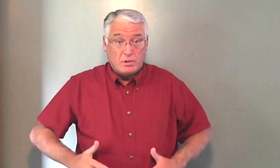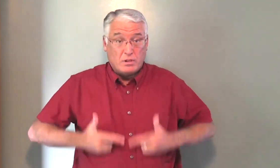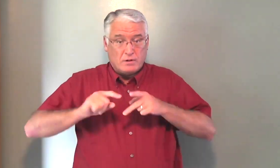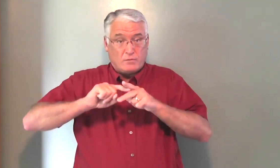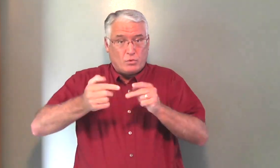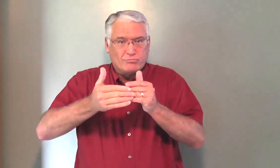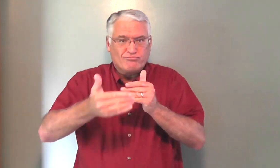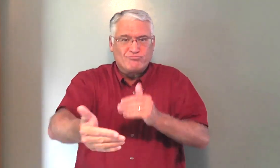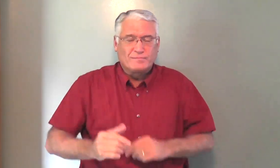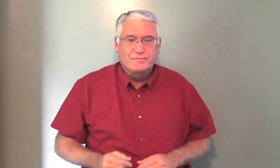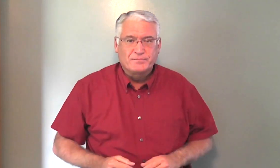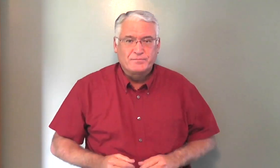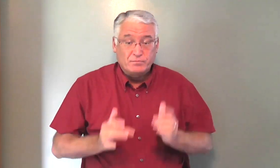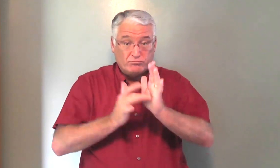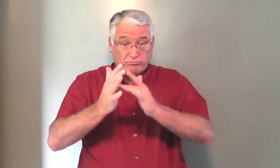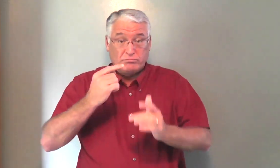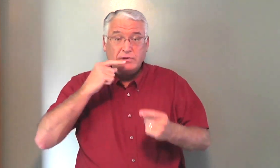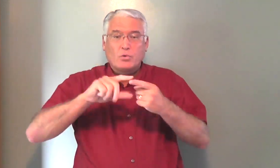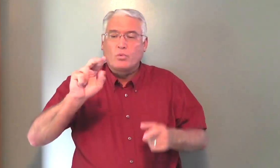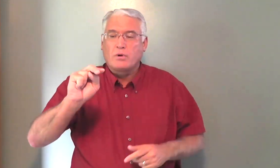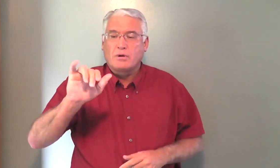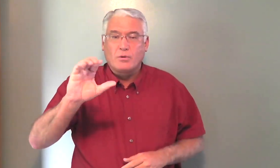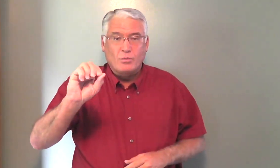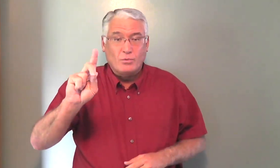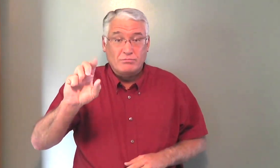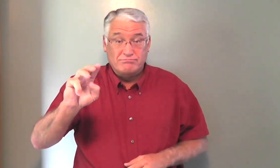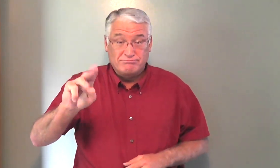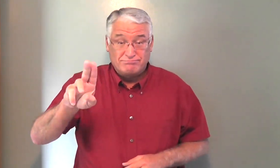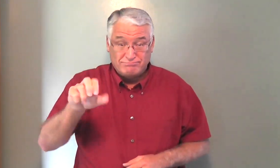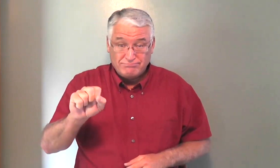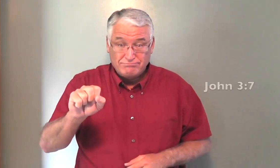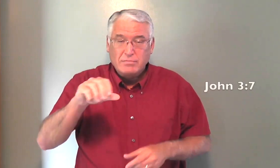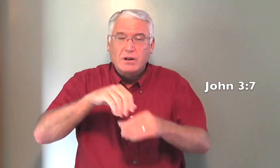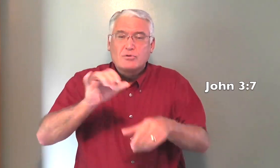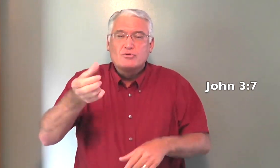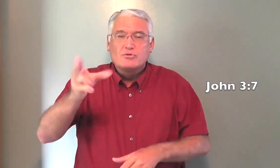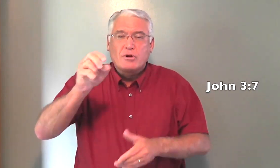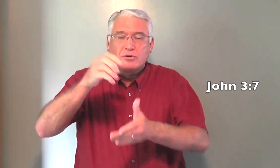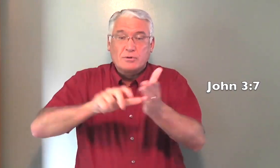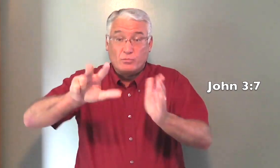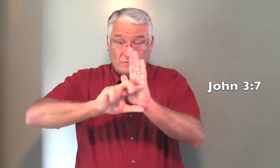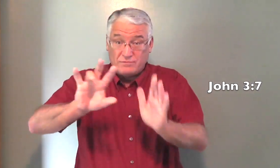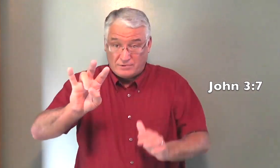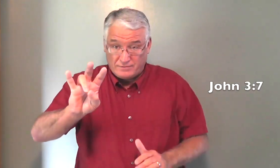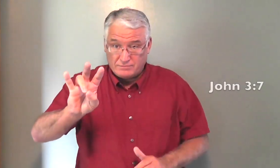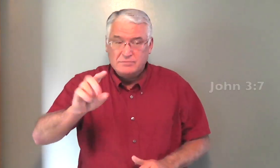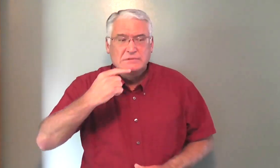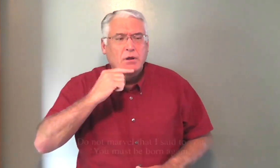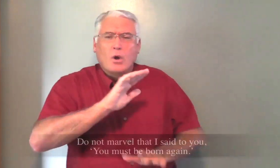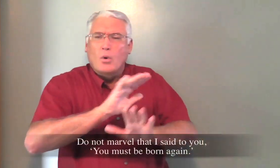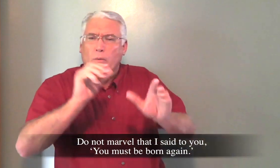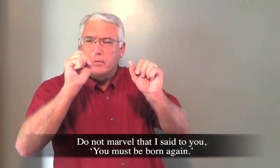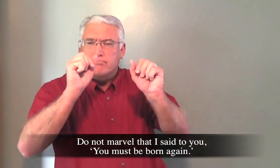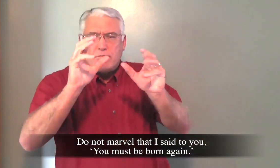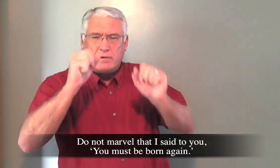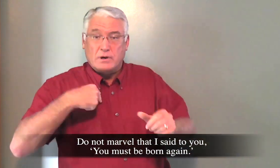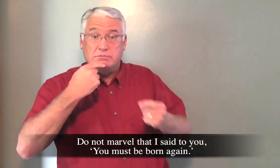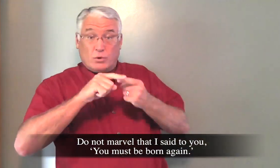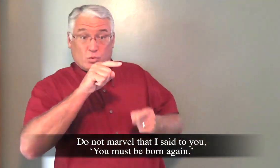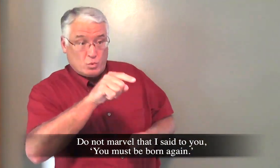before the Christian life. You're born again first. Jesus said to Nicodemus in John 3, 7, Do not marvel that